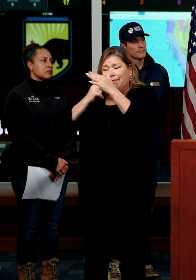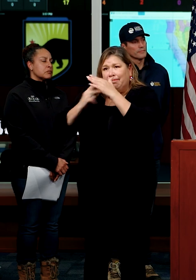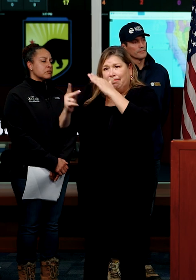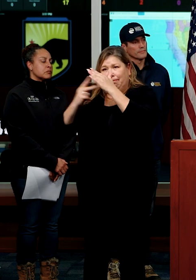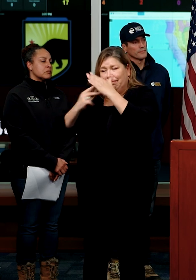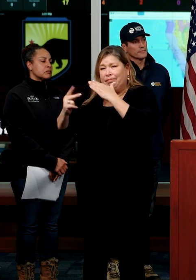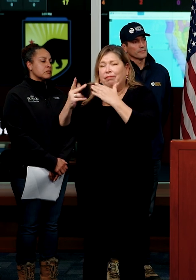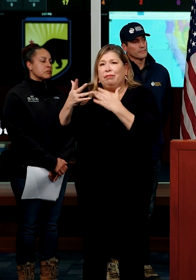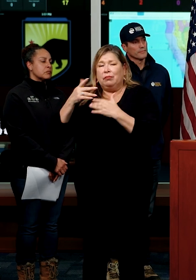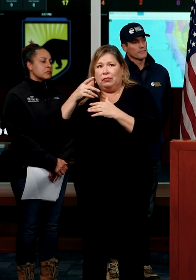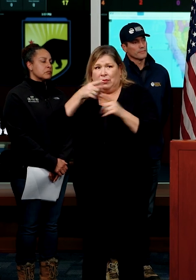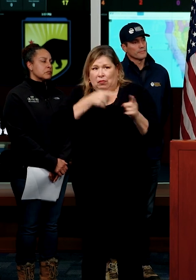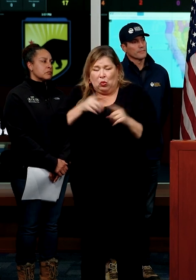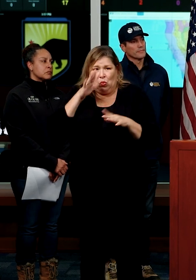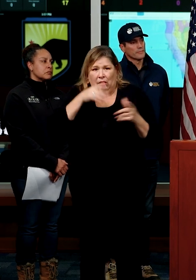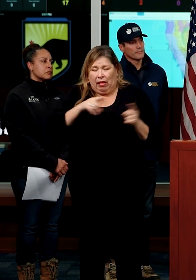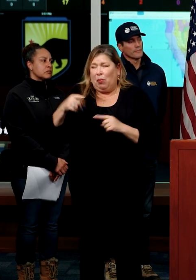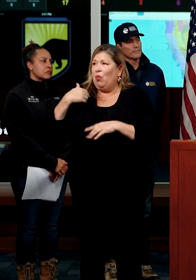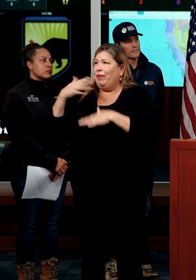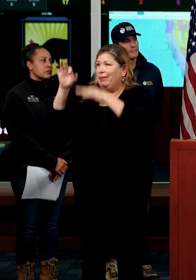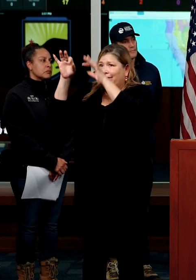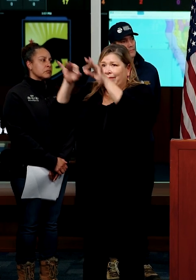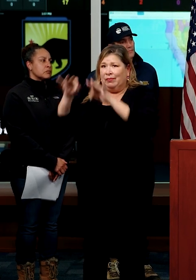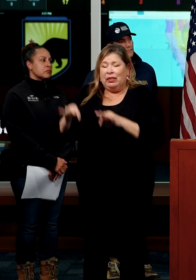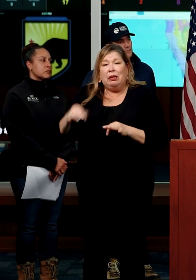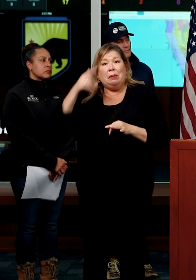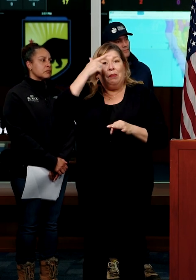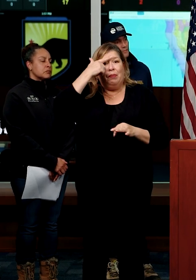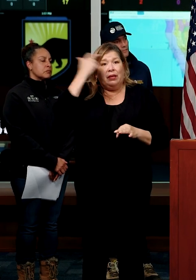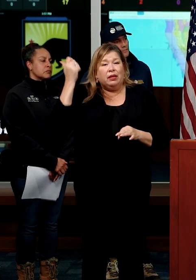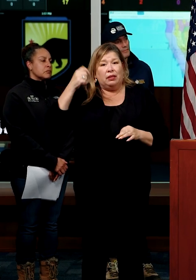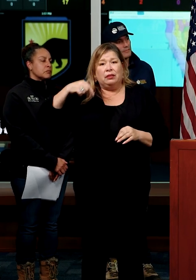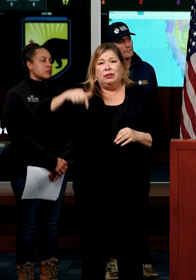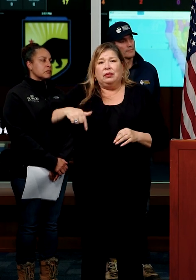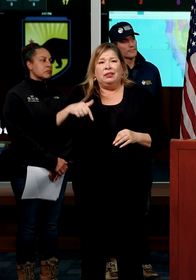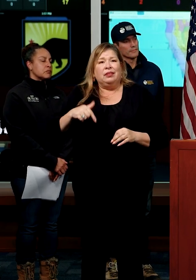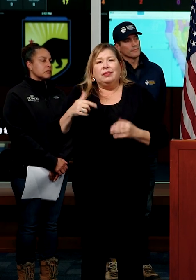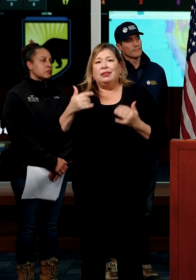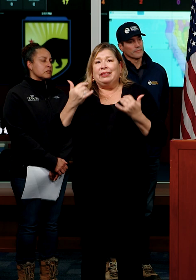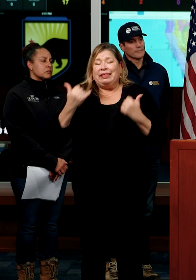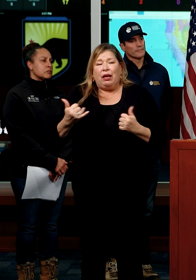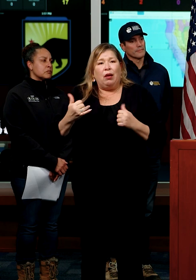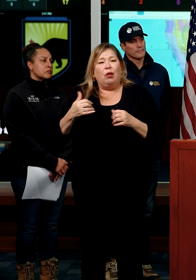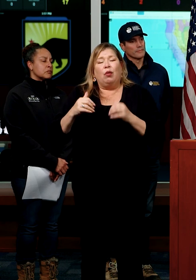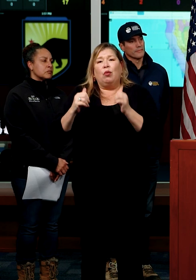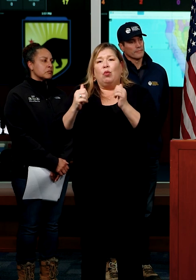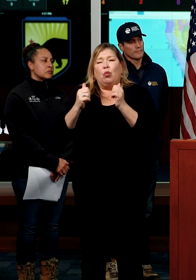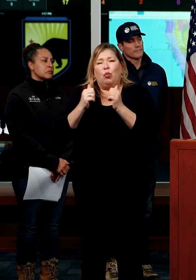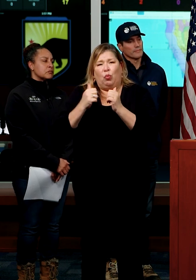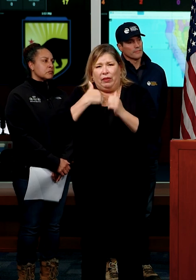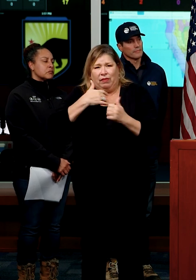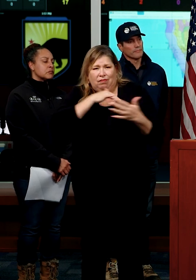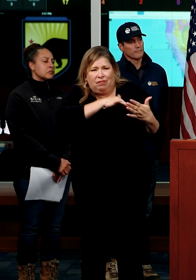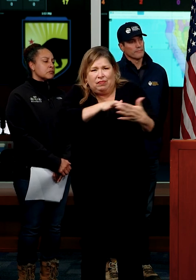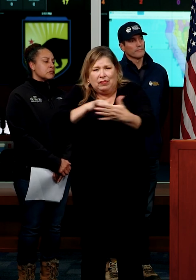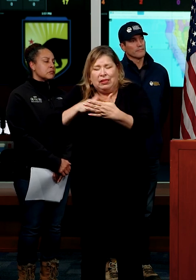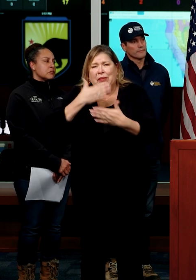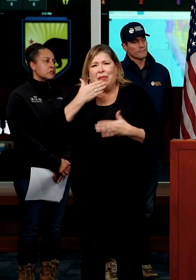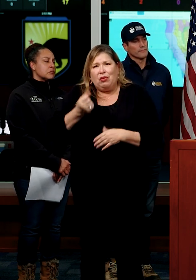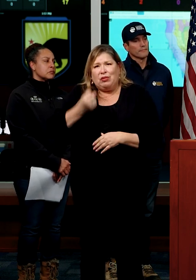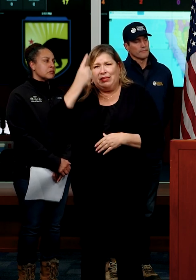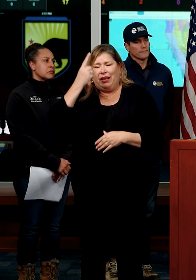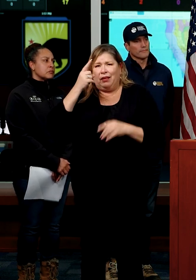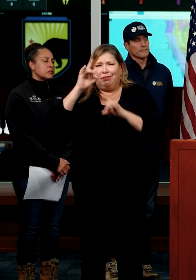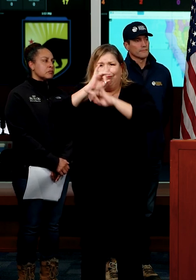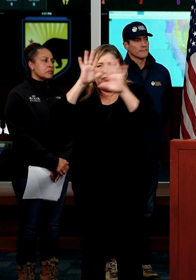of that in the conversations with the Chief of Staff that, because of the sophistication now and the modeling, the deeper understanding of these atmospheric rivers,